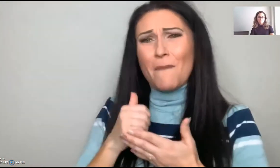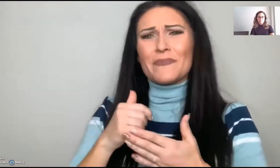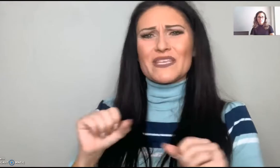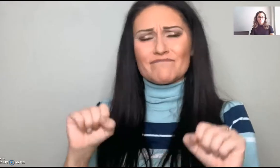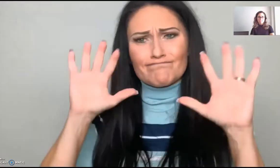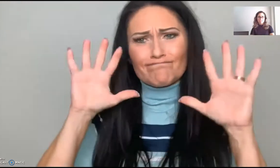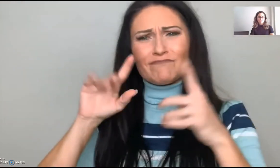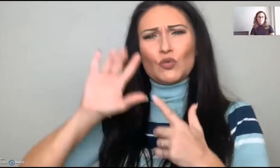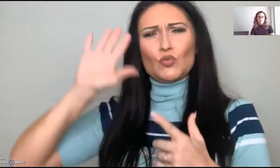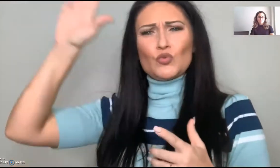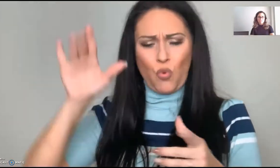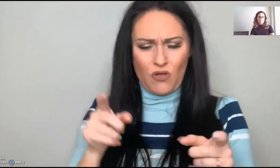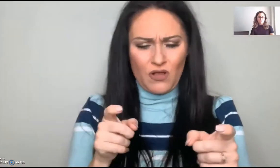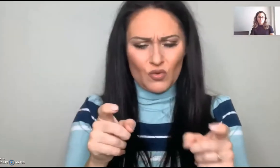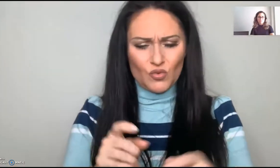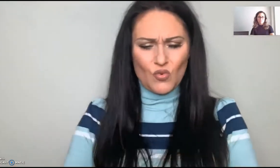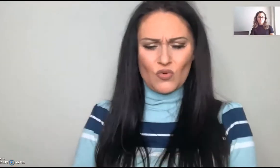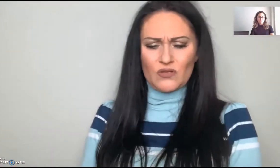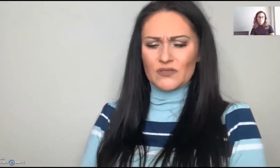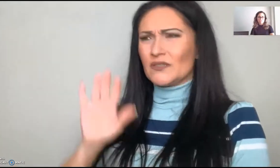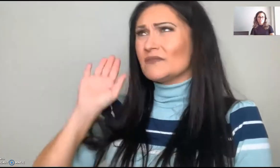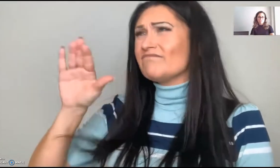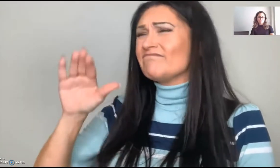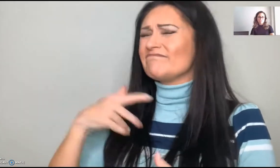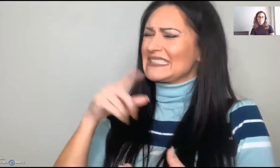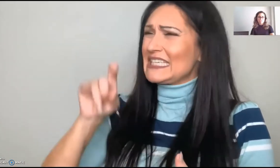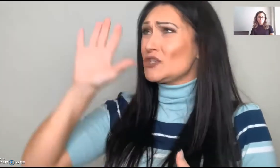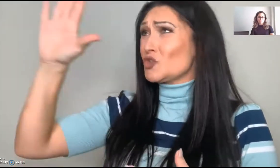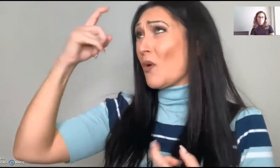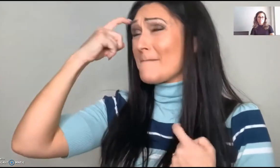Asking God to come in you and help you to surrender, to deal with everything.